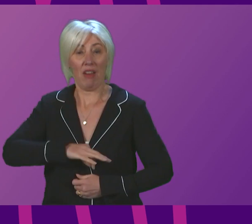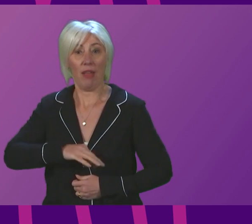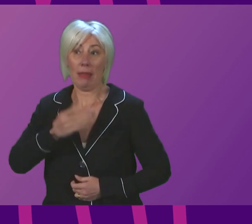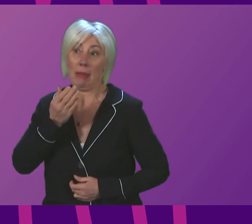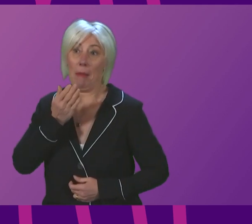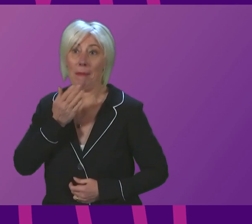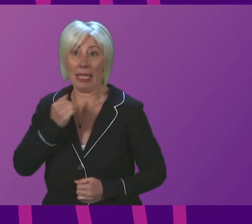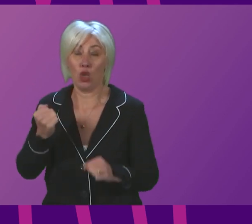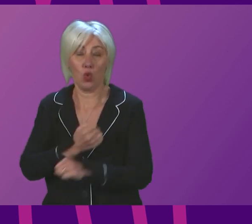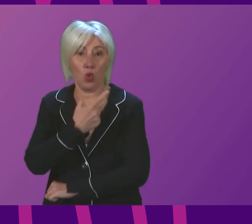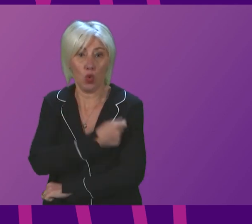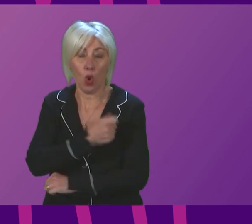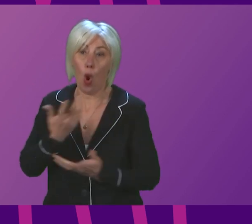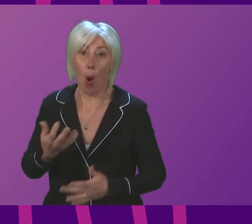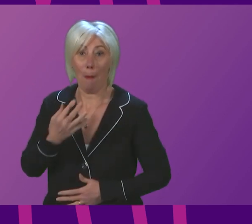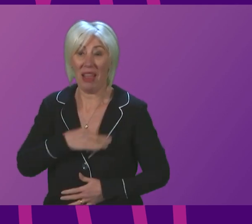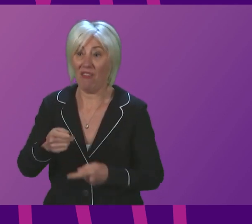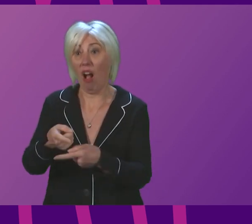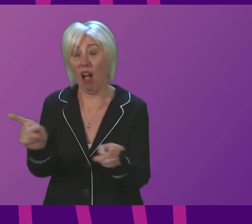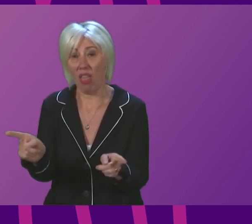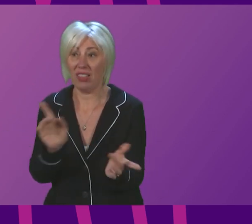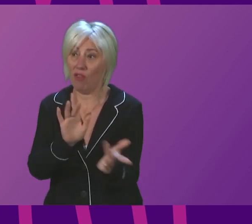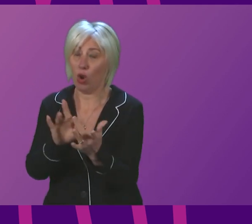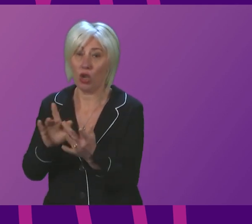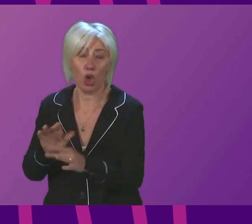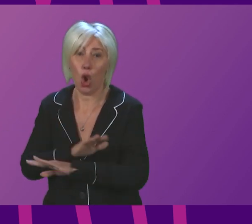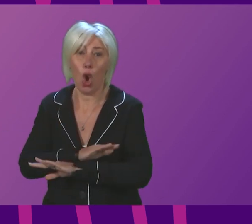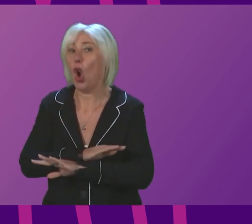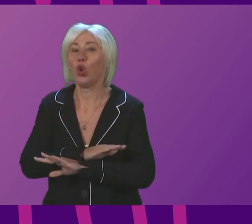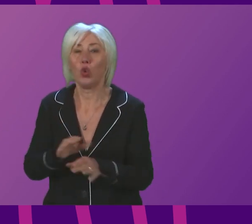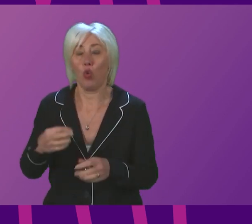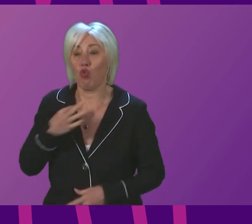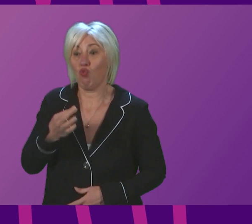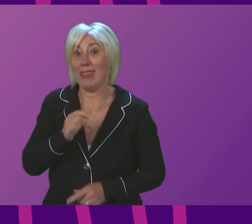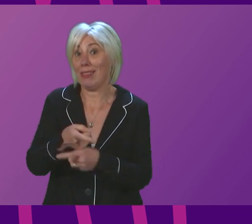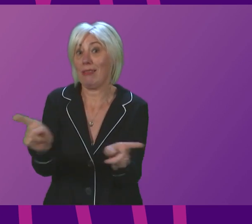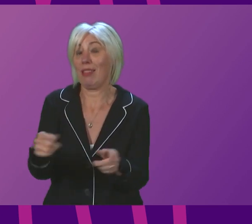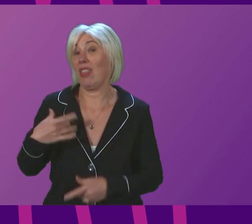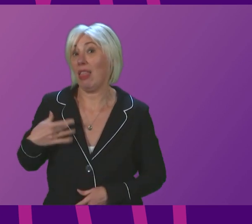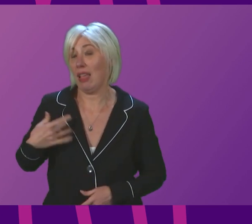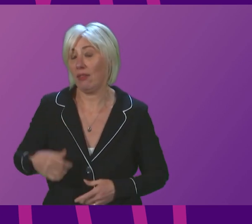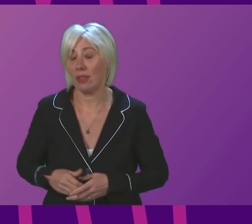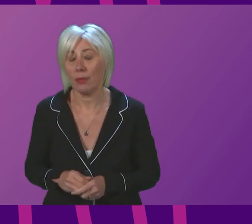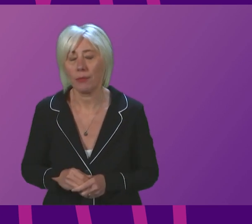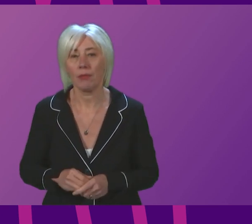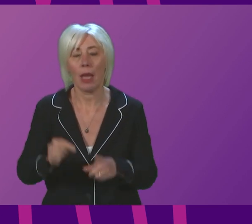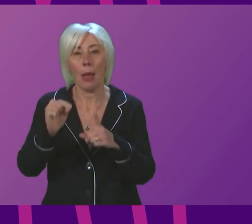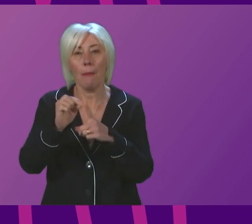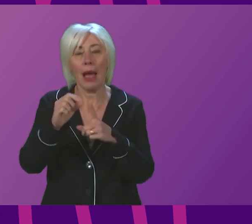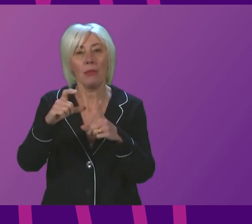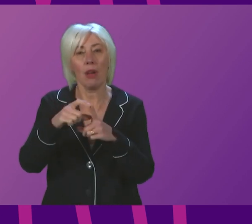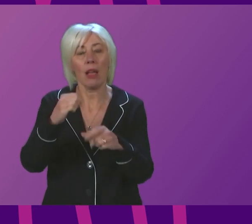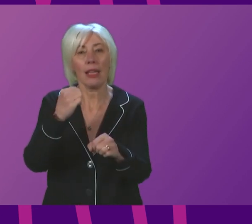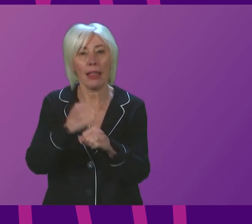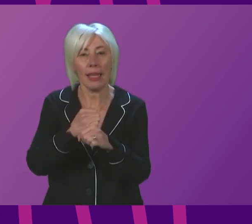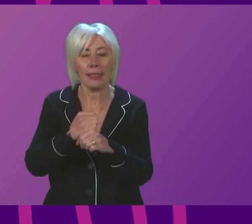then do it for the sake of others you are coming into contact with and, for goodness sake, do not put their lives on the line. Pam Duncan Clancy to be followed by Siobhan